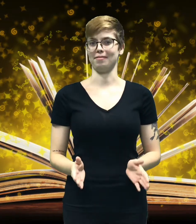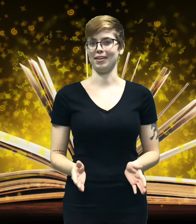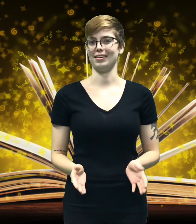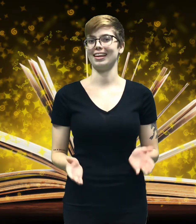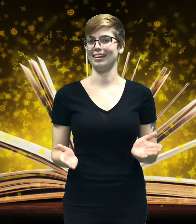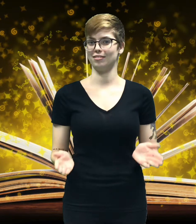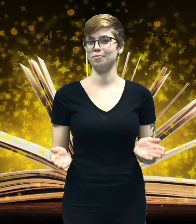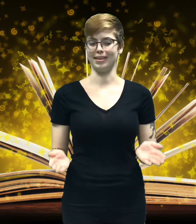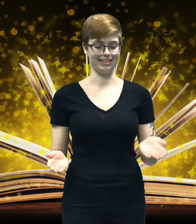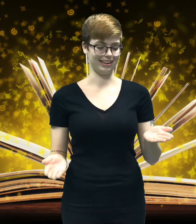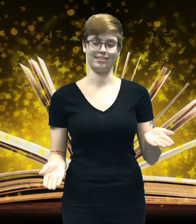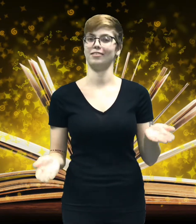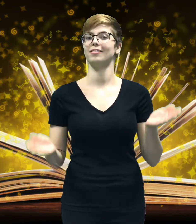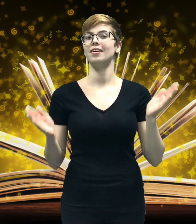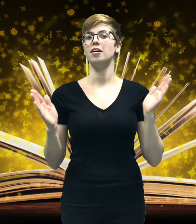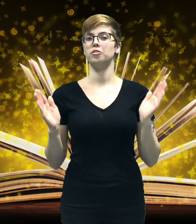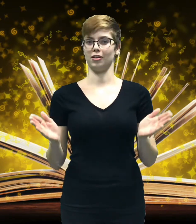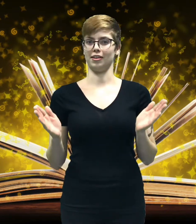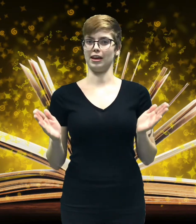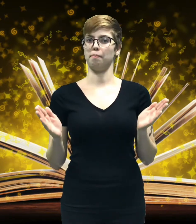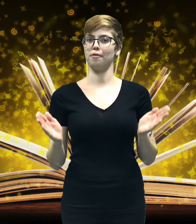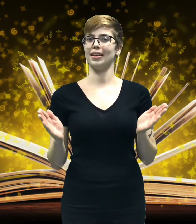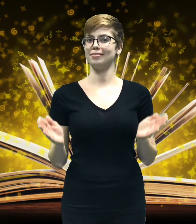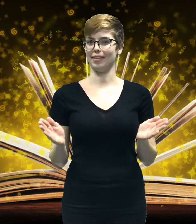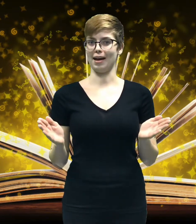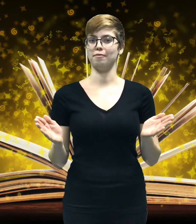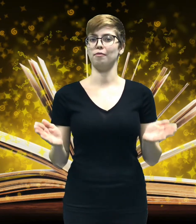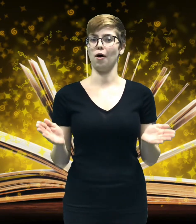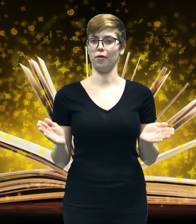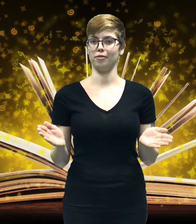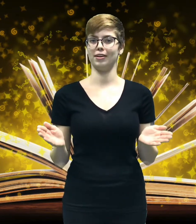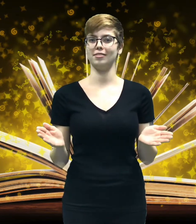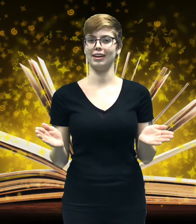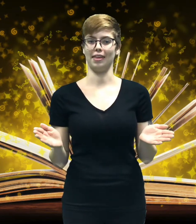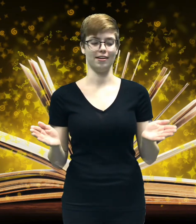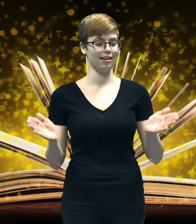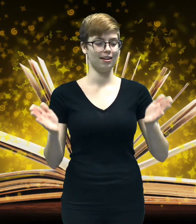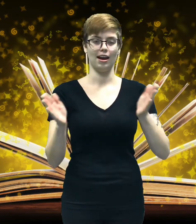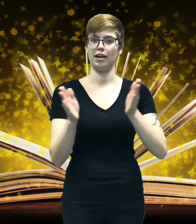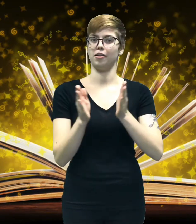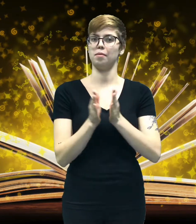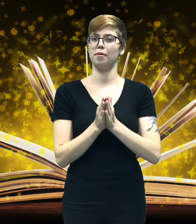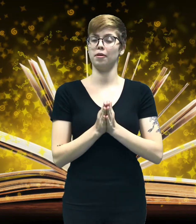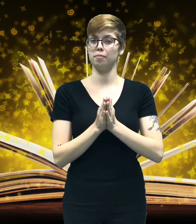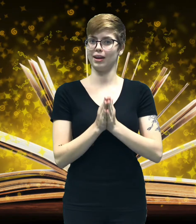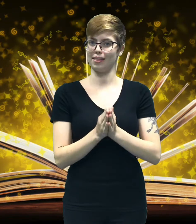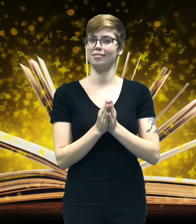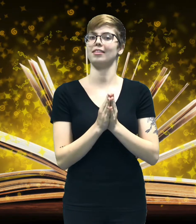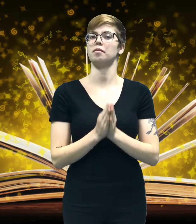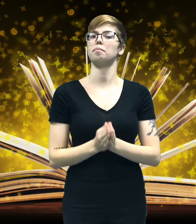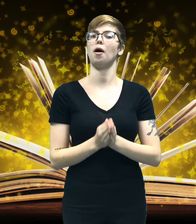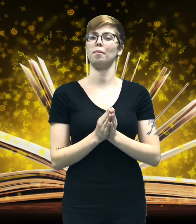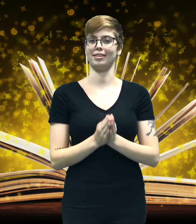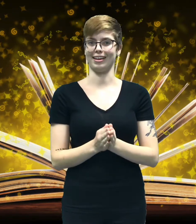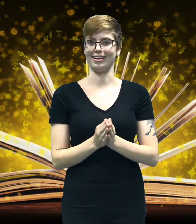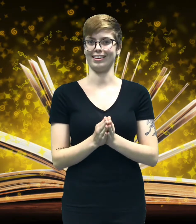favorites and it's super easy too. So you're going to take both hands flat with all your fingers together and you're going to put them together so that the palms are touching.